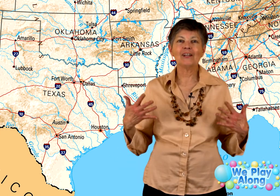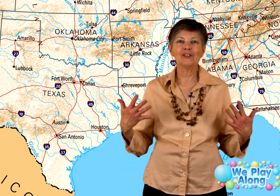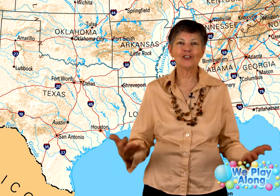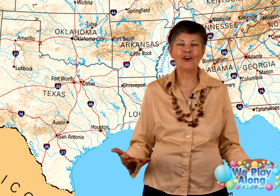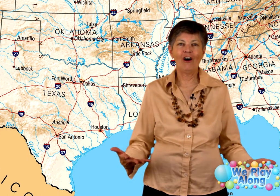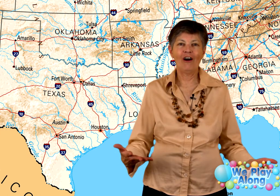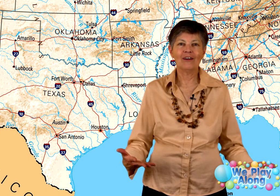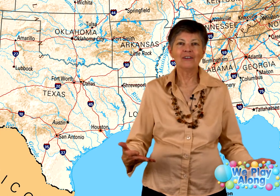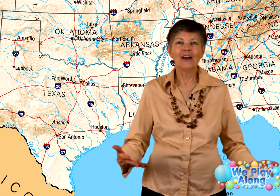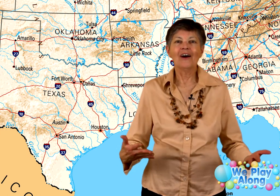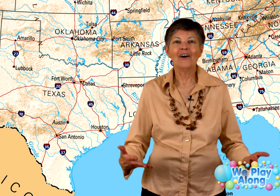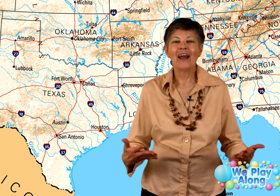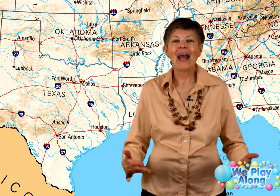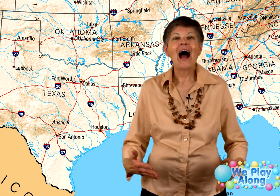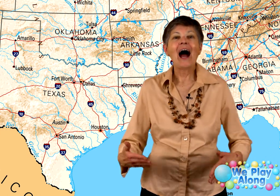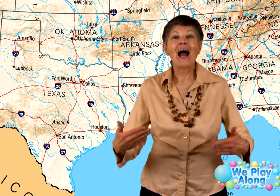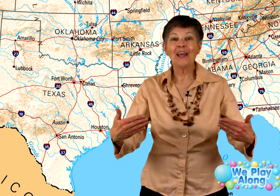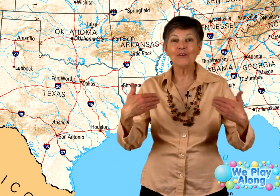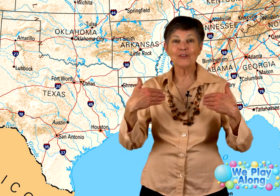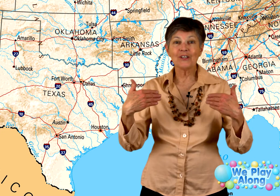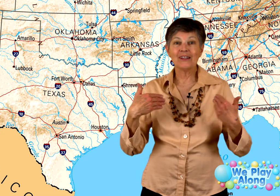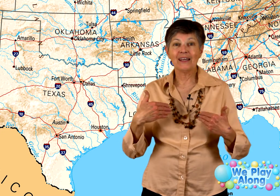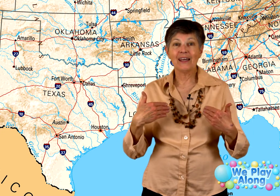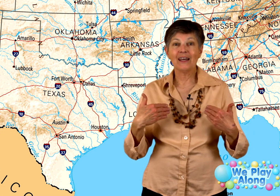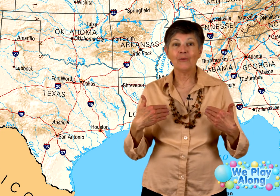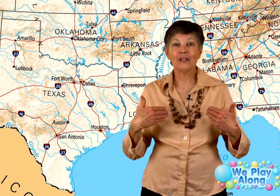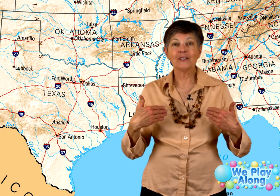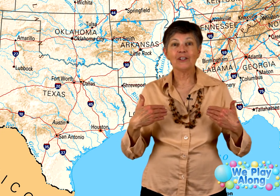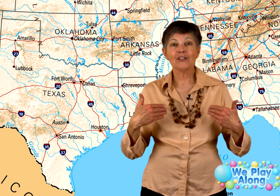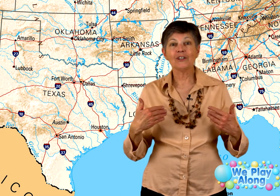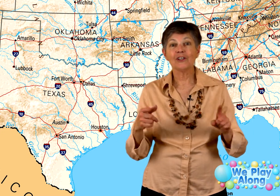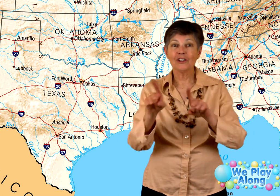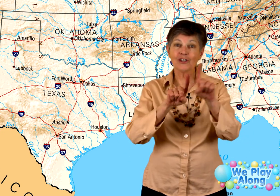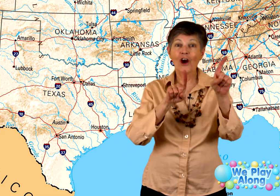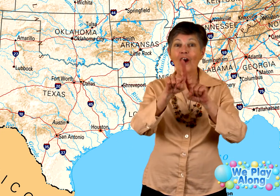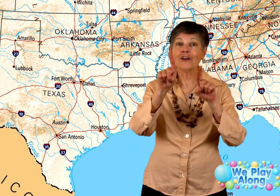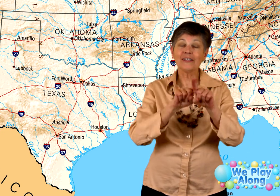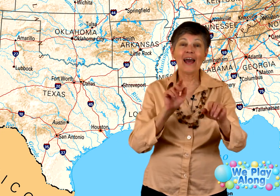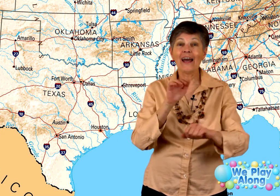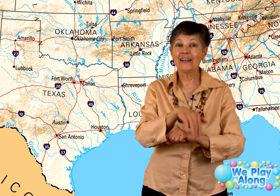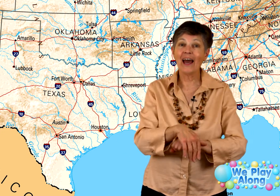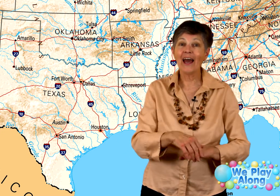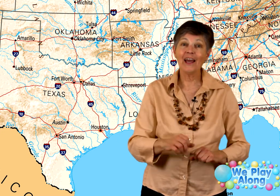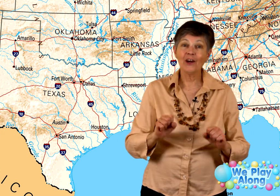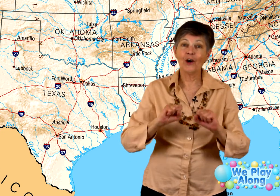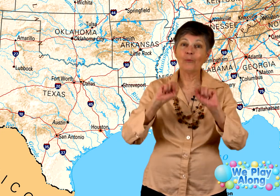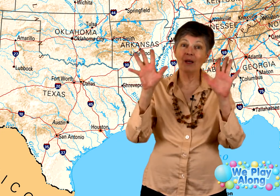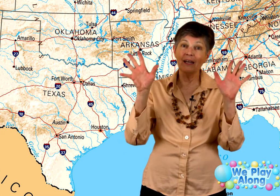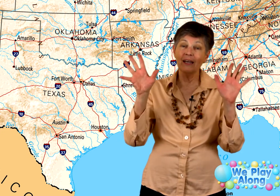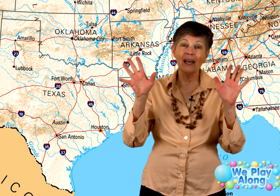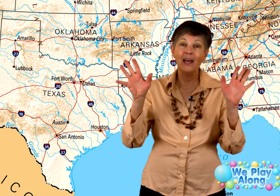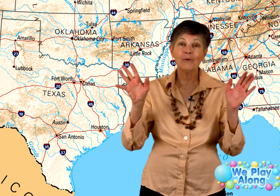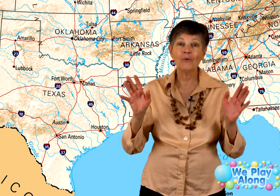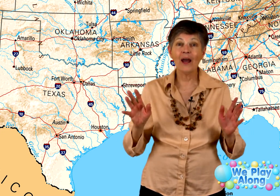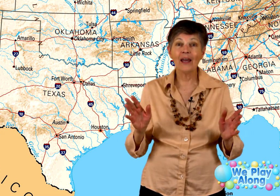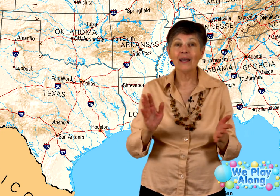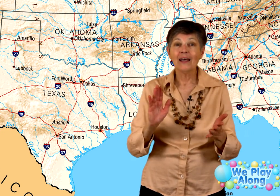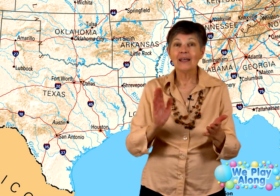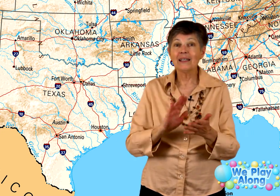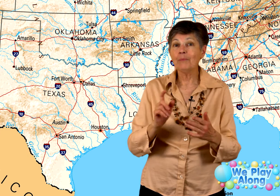song. All right. I used to think it was the stars at night are big and bright, deep